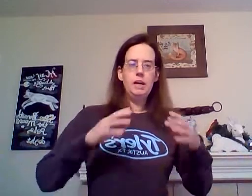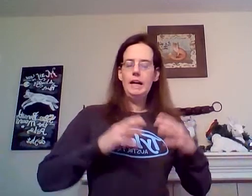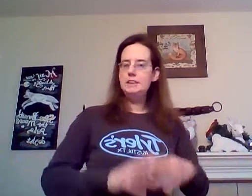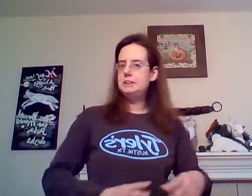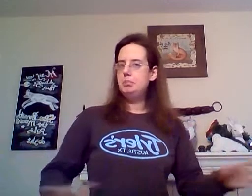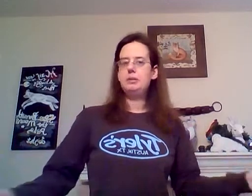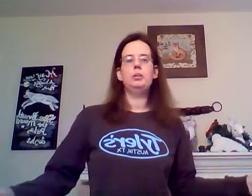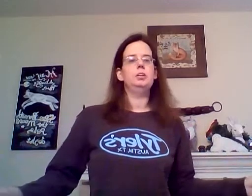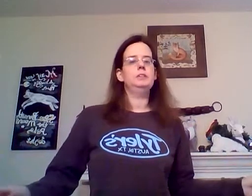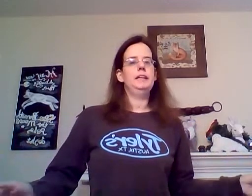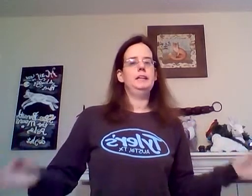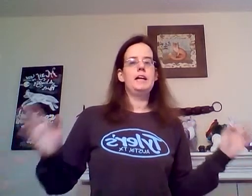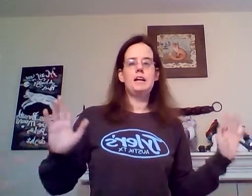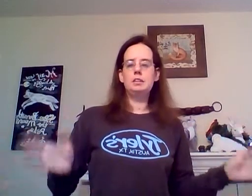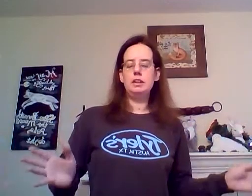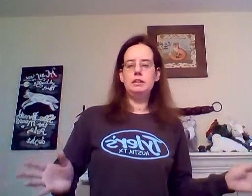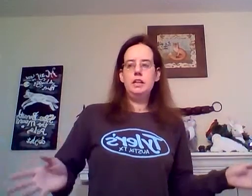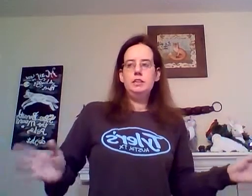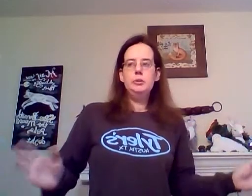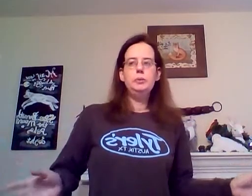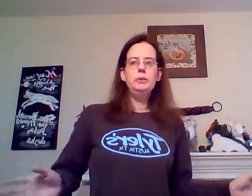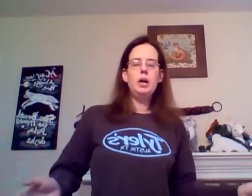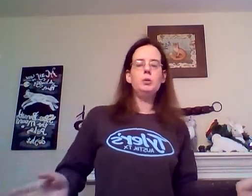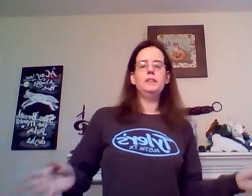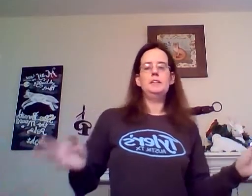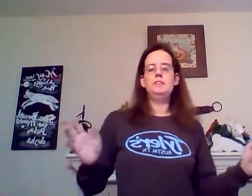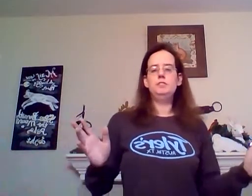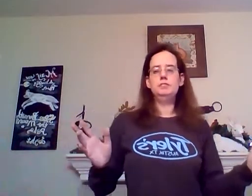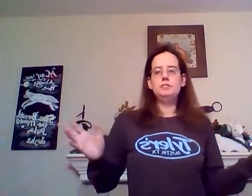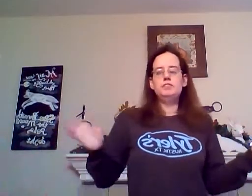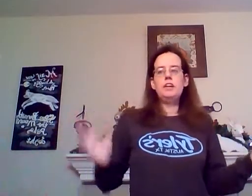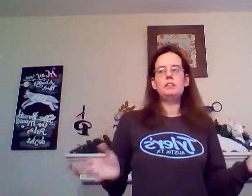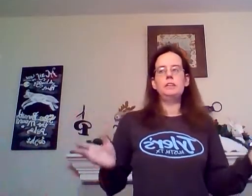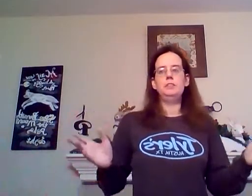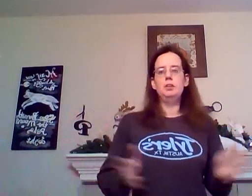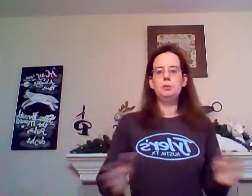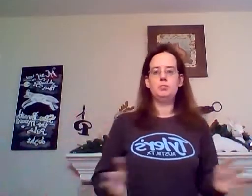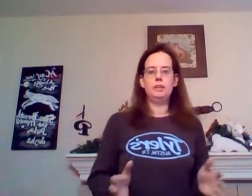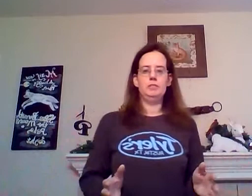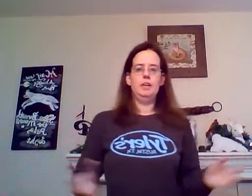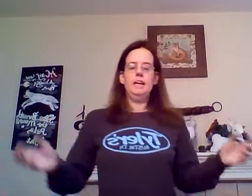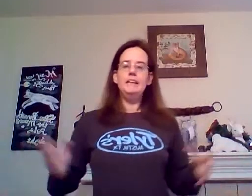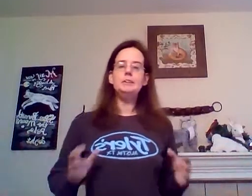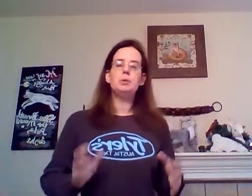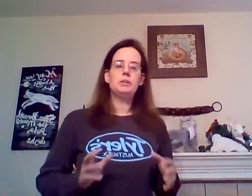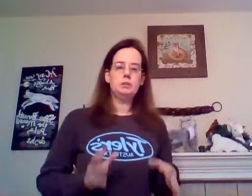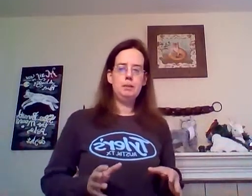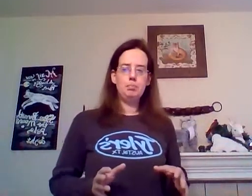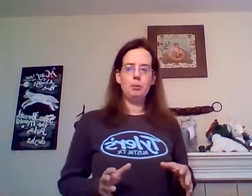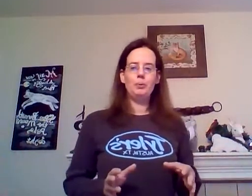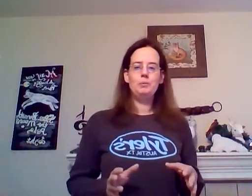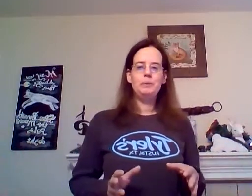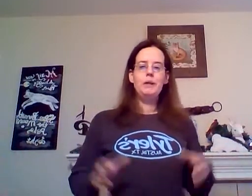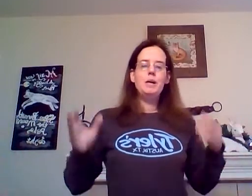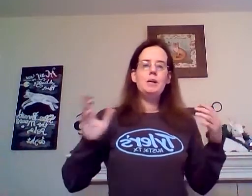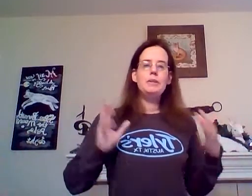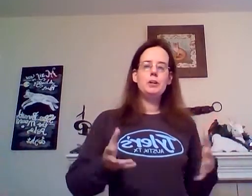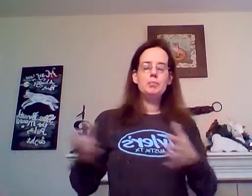and just be there all day and act and you would know that you felt like you've known him forever he's one of those people there